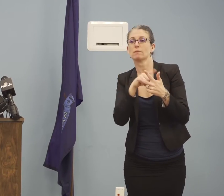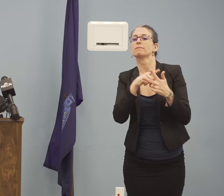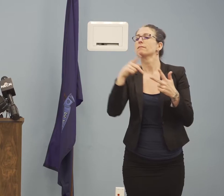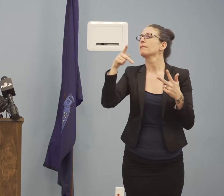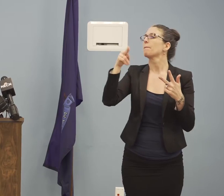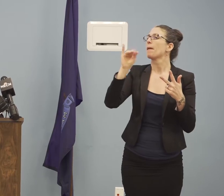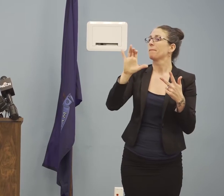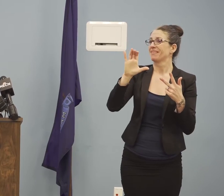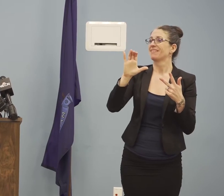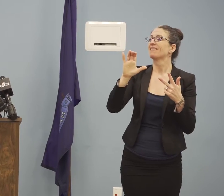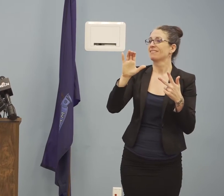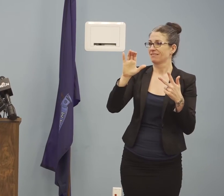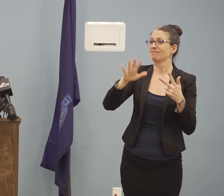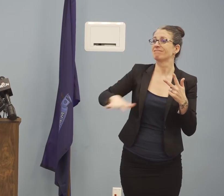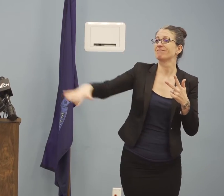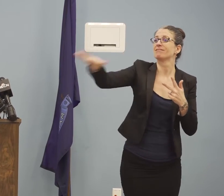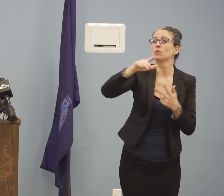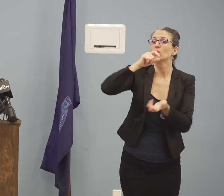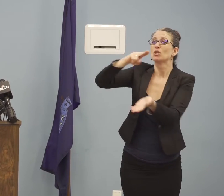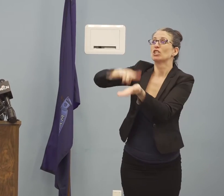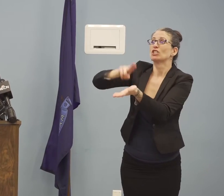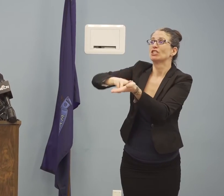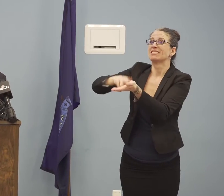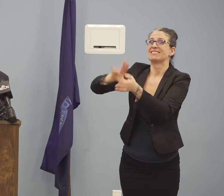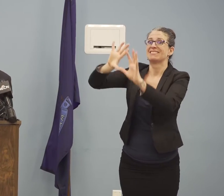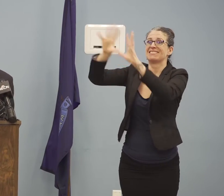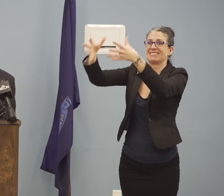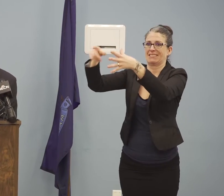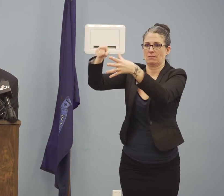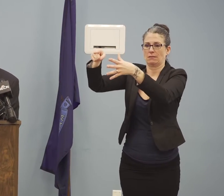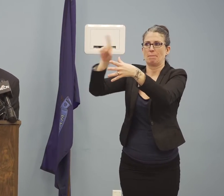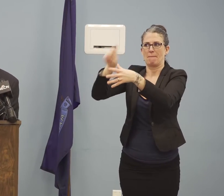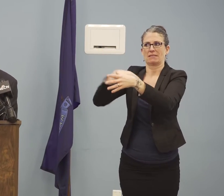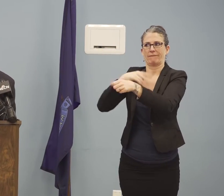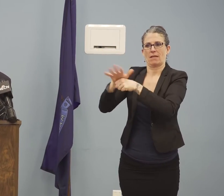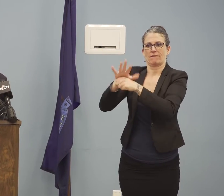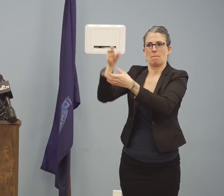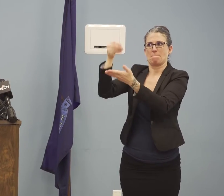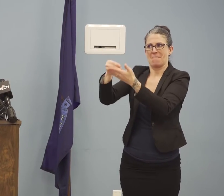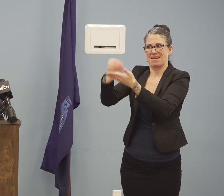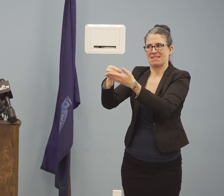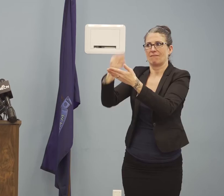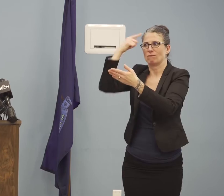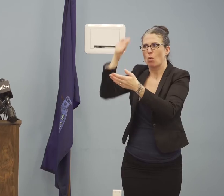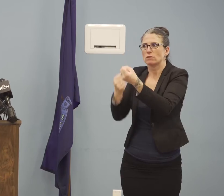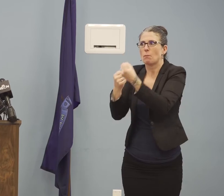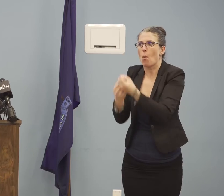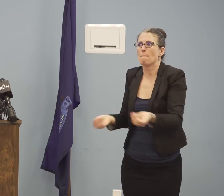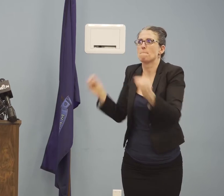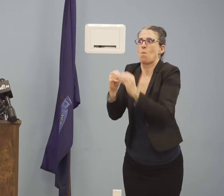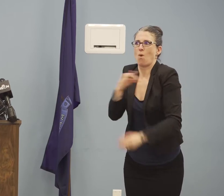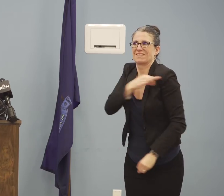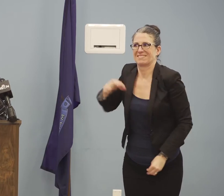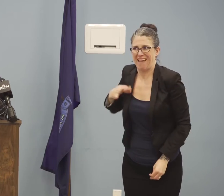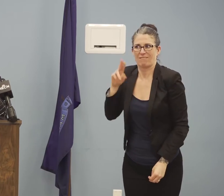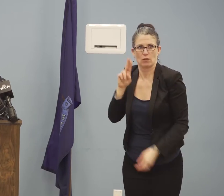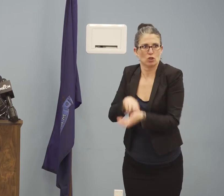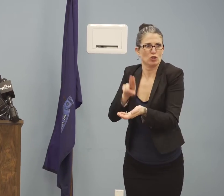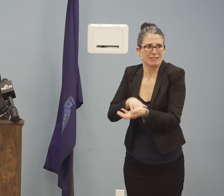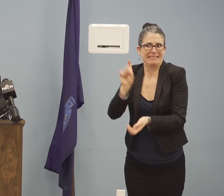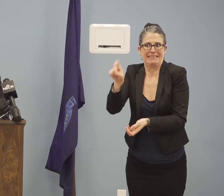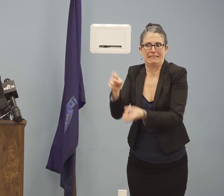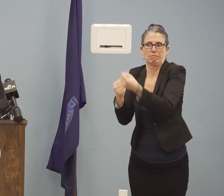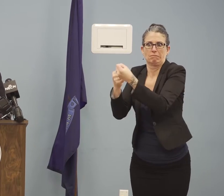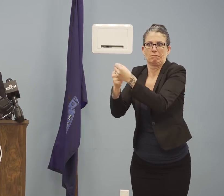is as robust as possible. In situations of this sort, where individuals are at home and may need social